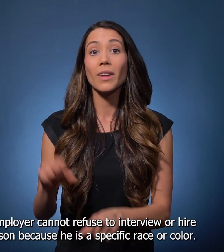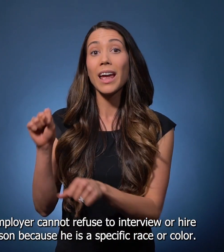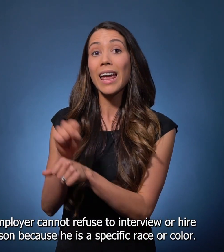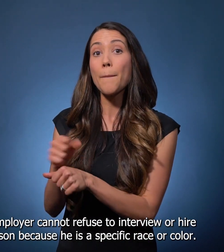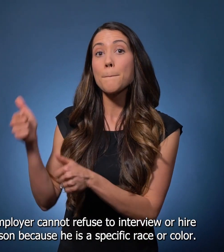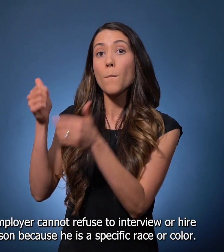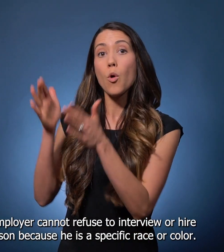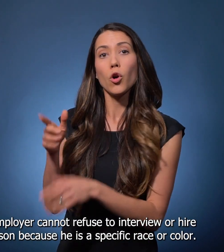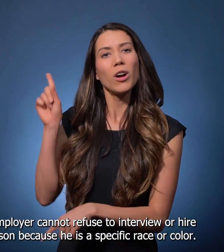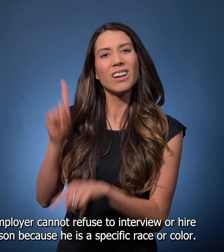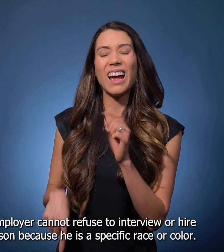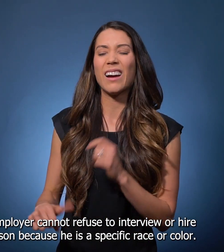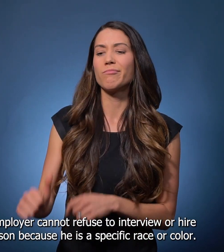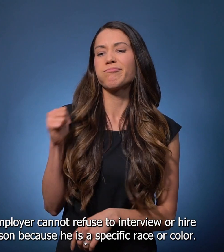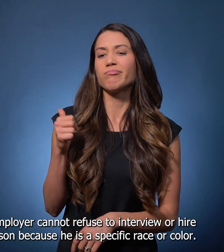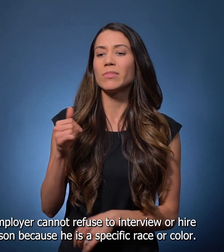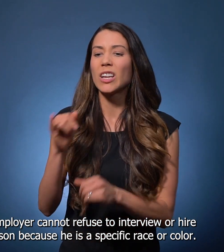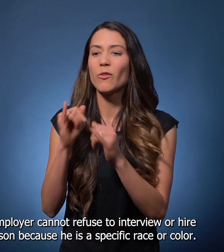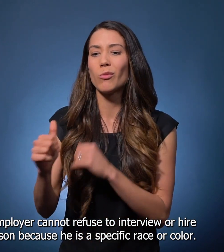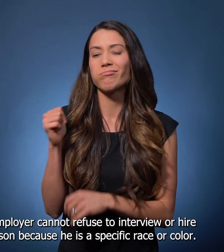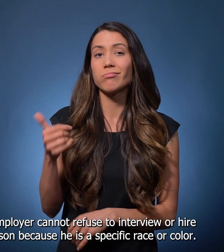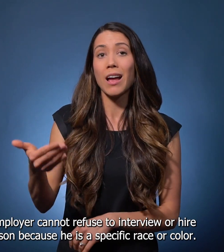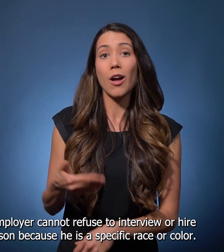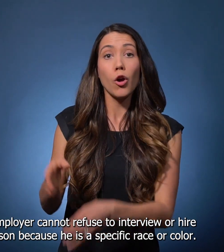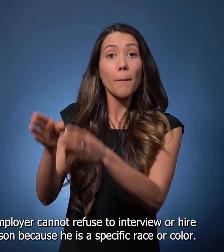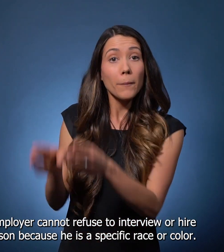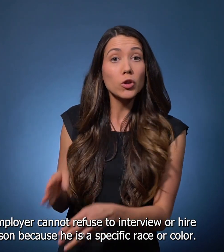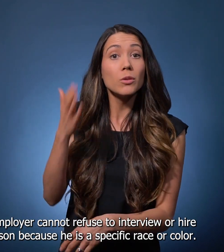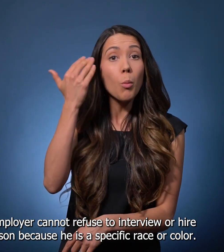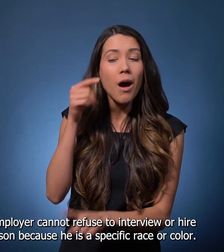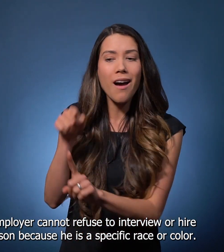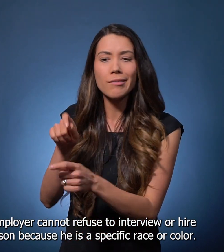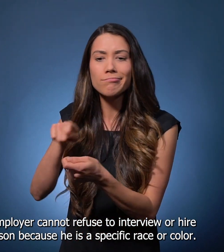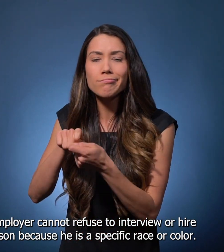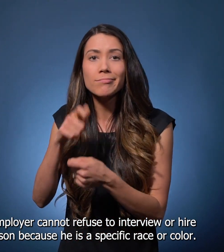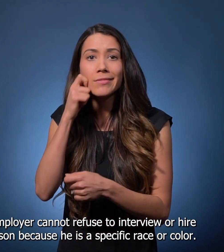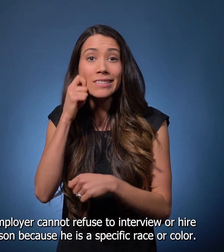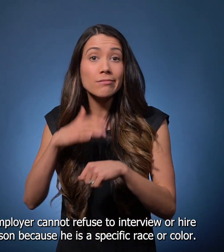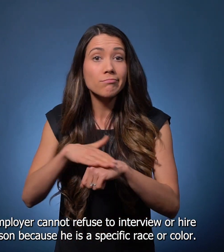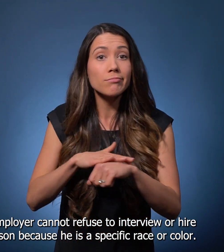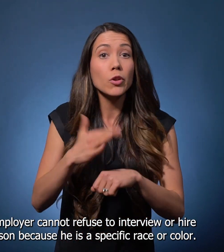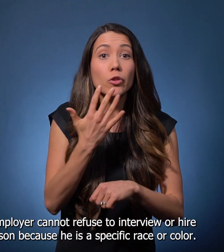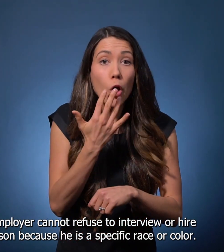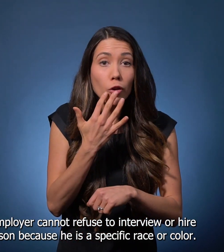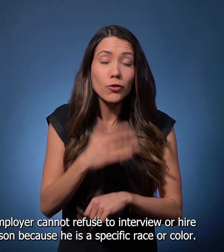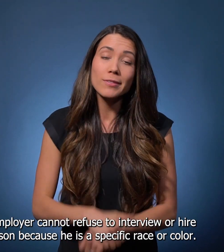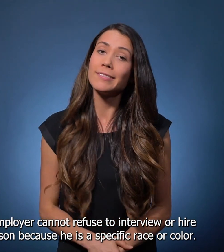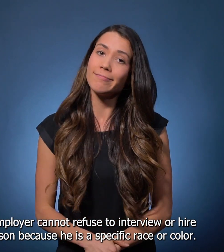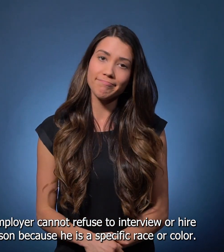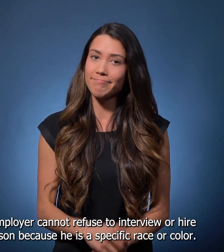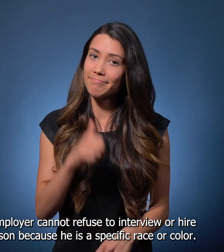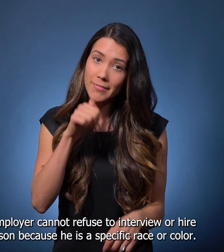An employer cannot refuse to interview or hire a person because he is of a specific race or color.